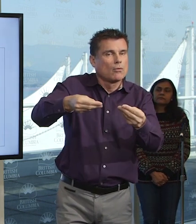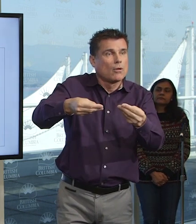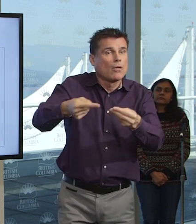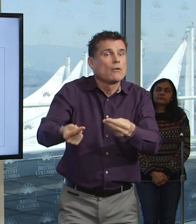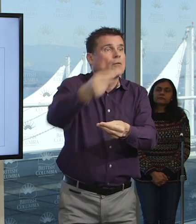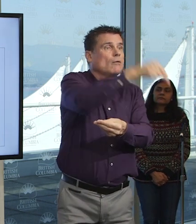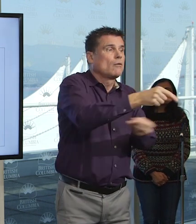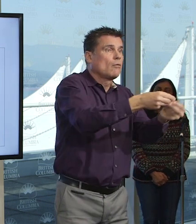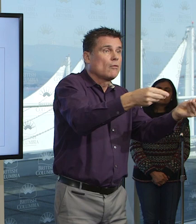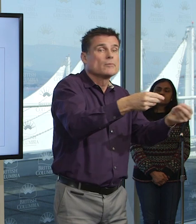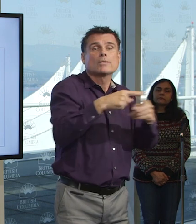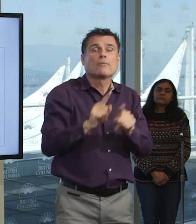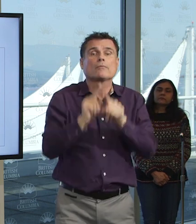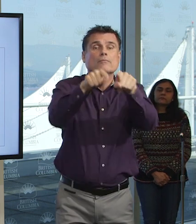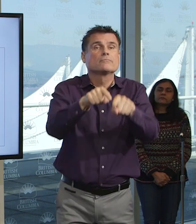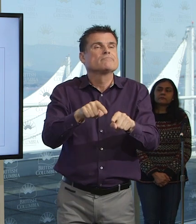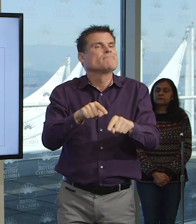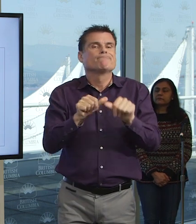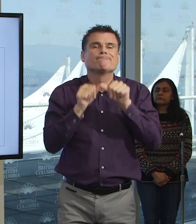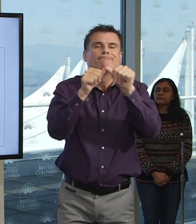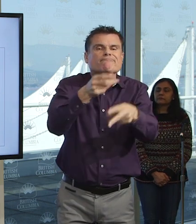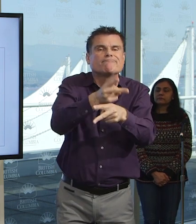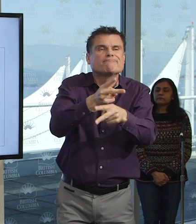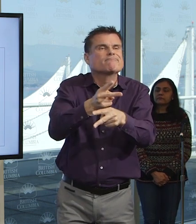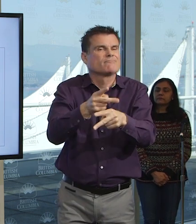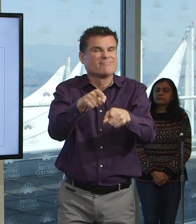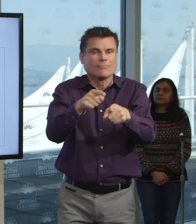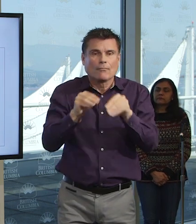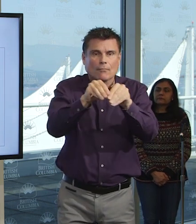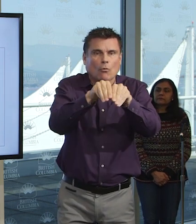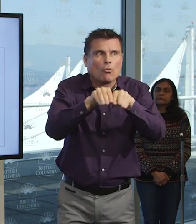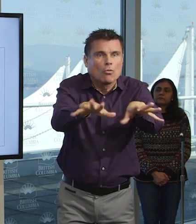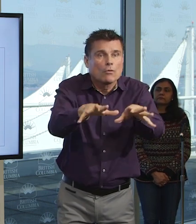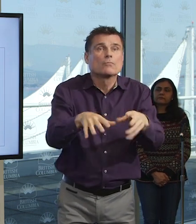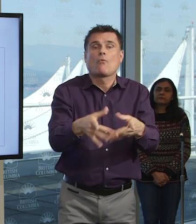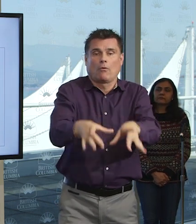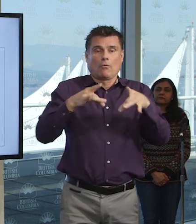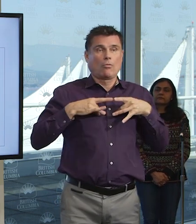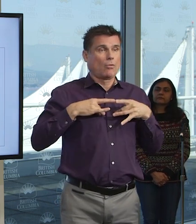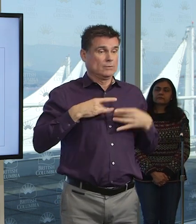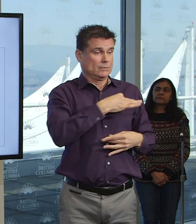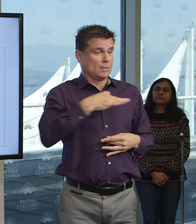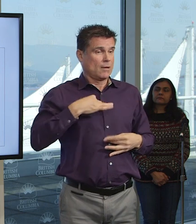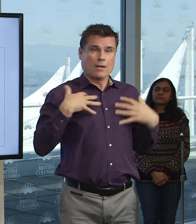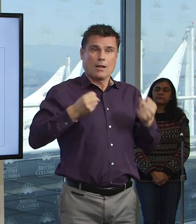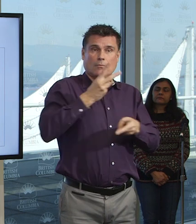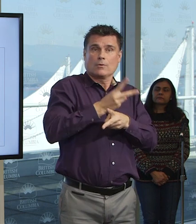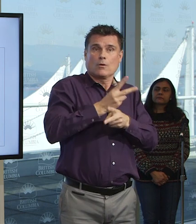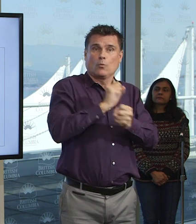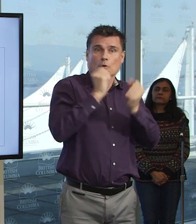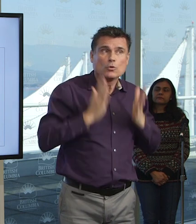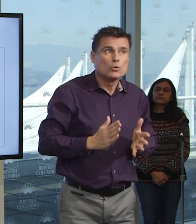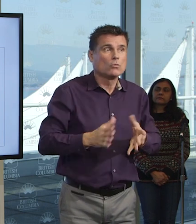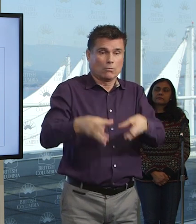healthcare workers are getting infected. They're getting infected in the community and then bringing it into work in some cases or transmitting it between